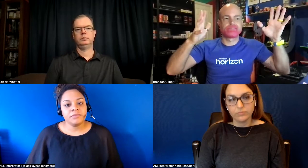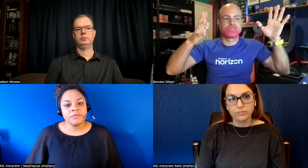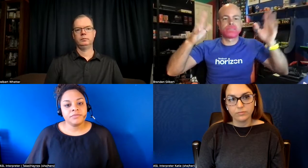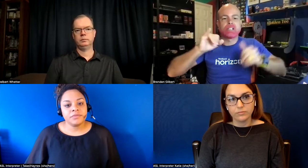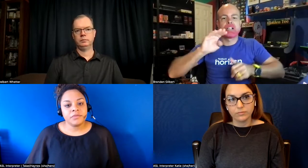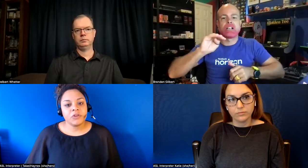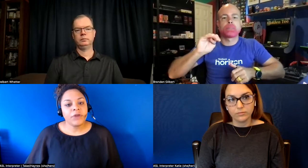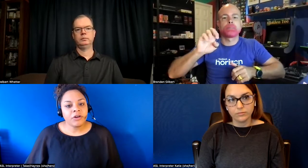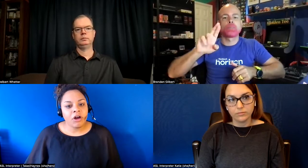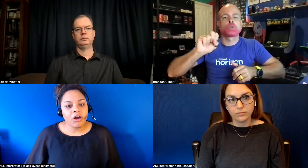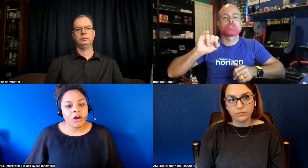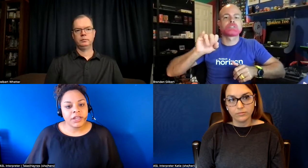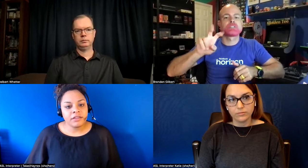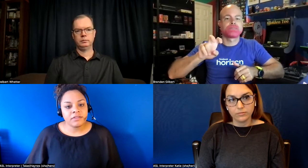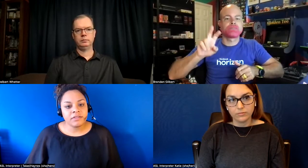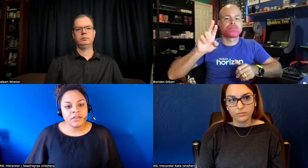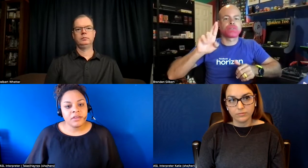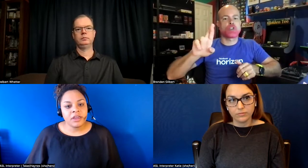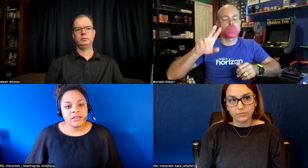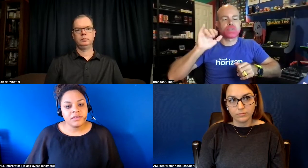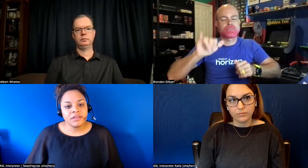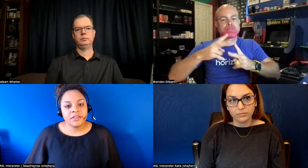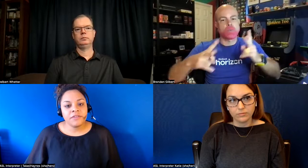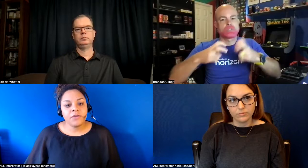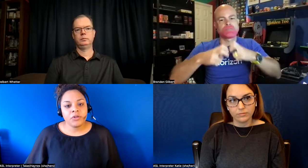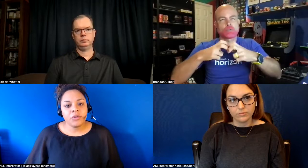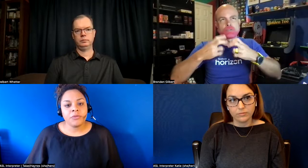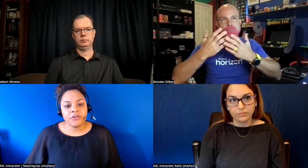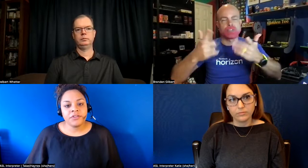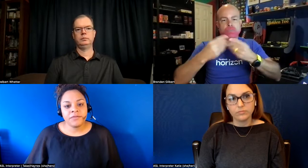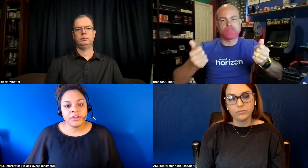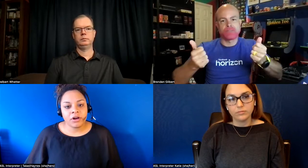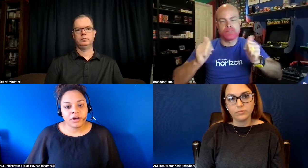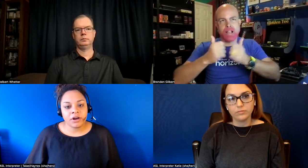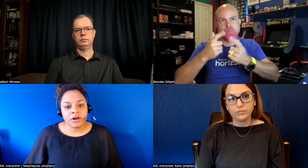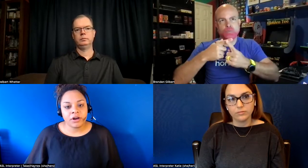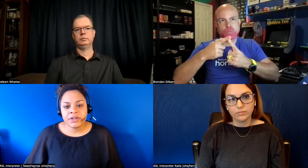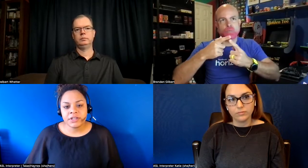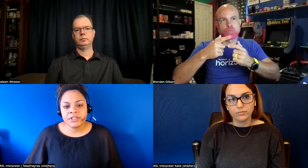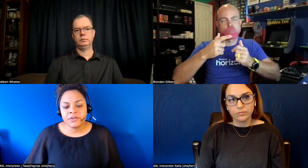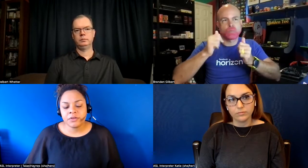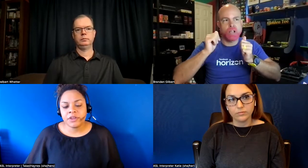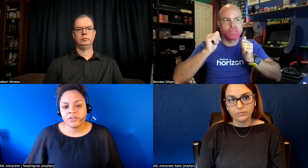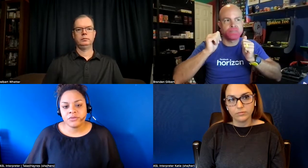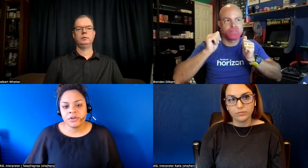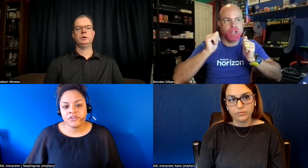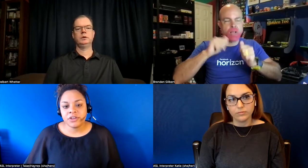greater audience and to get the full immersive vr that's very a difficult thing to achieve